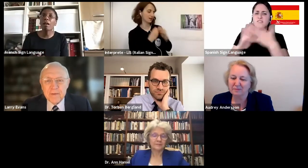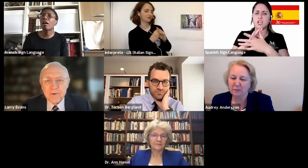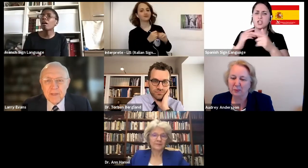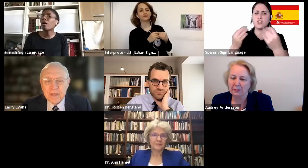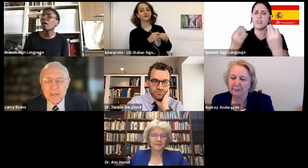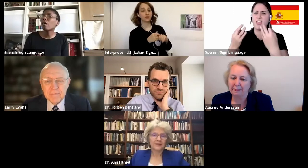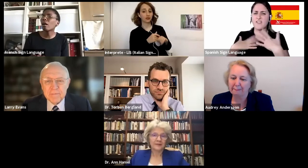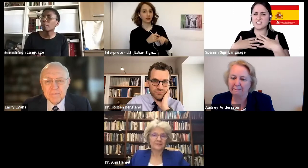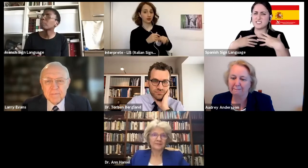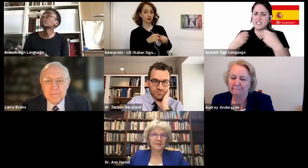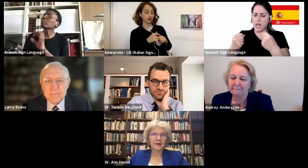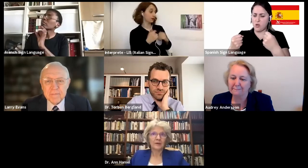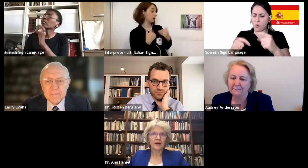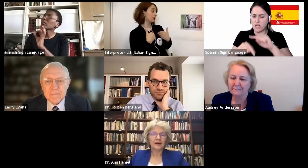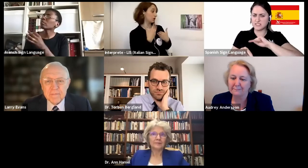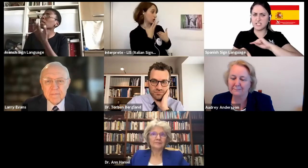What do you think, Anne?